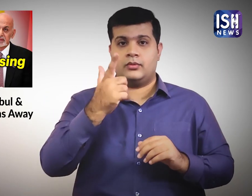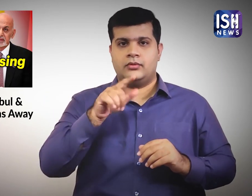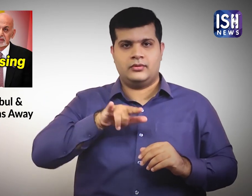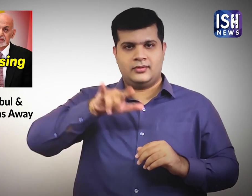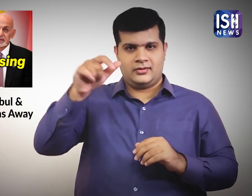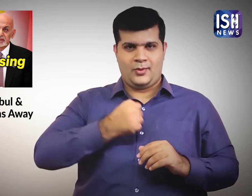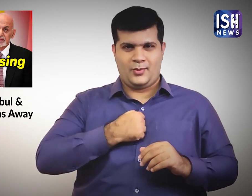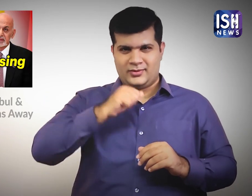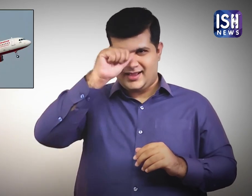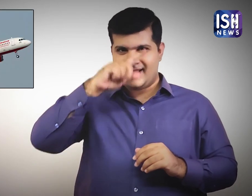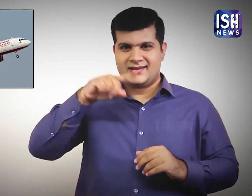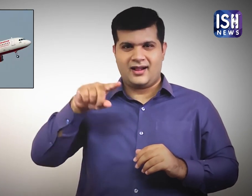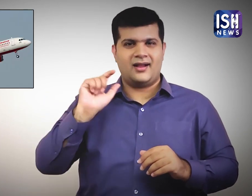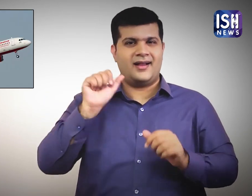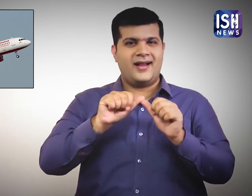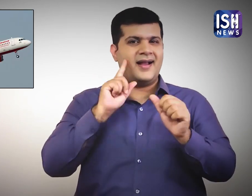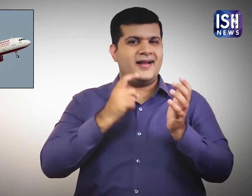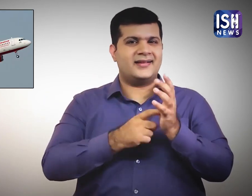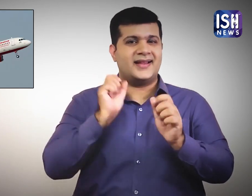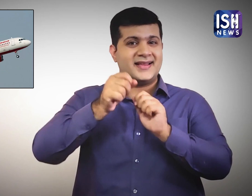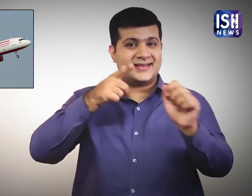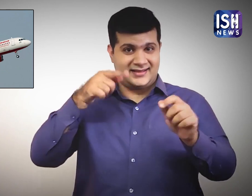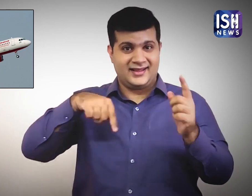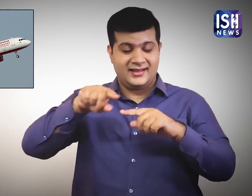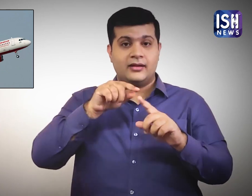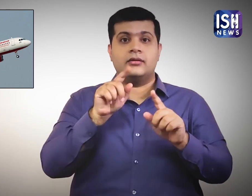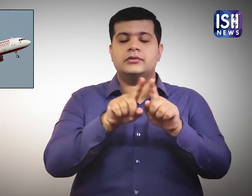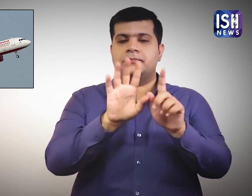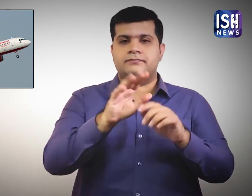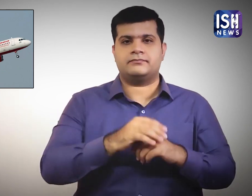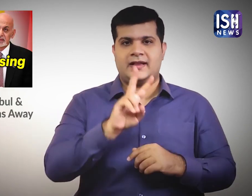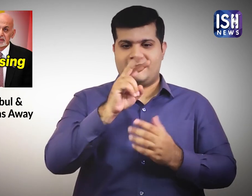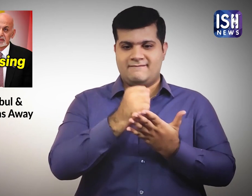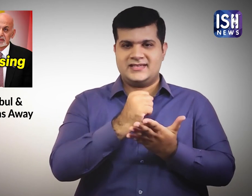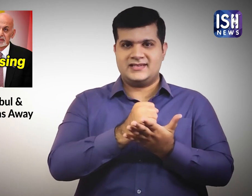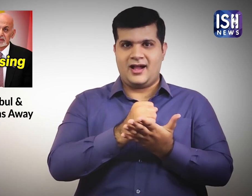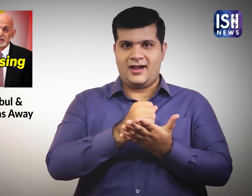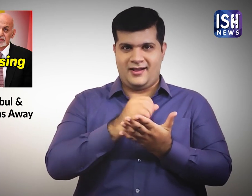Various embassies rushed to evacuate their staff fearing the Taliban's arrival.